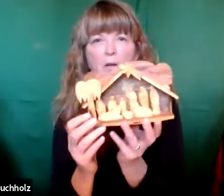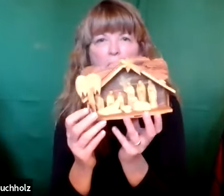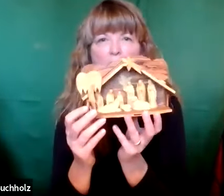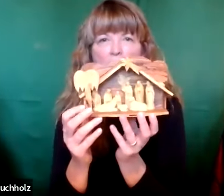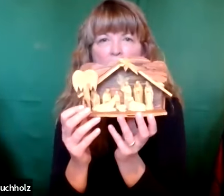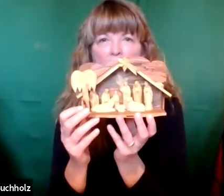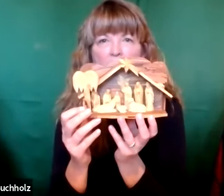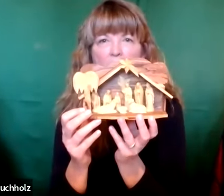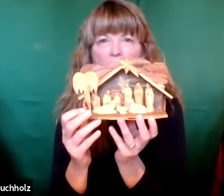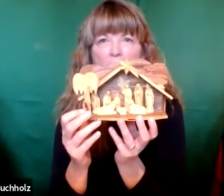Here it is.